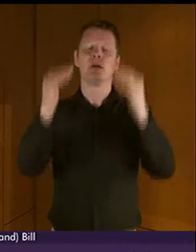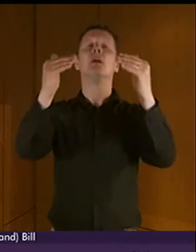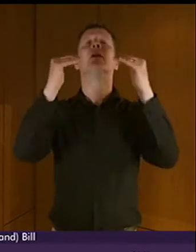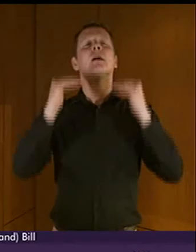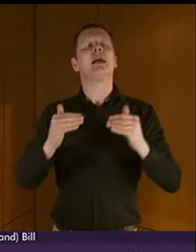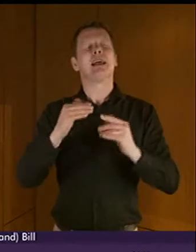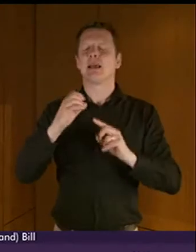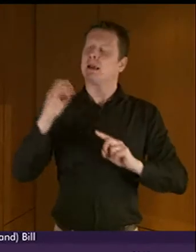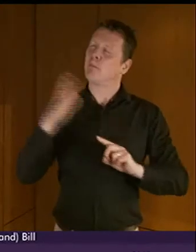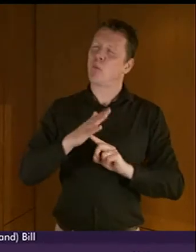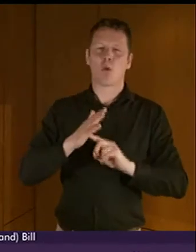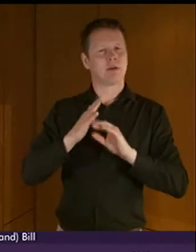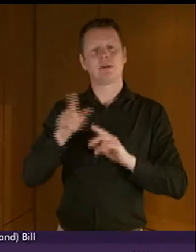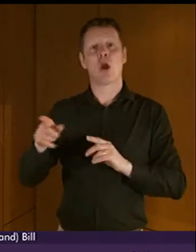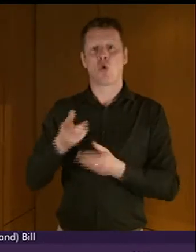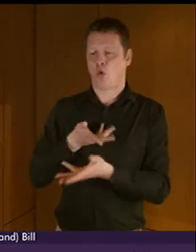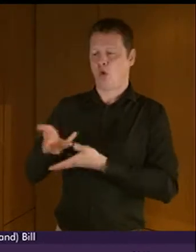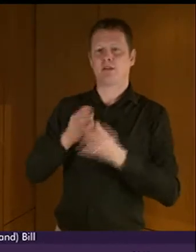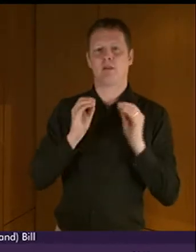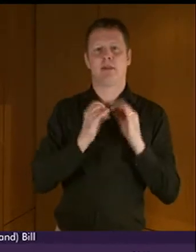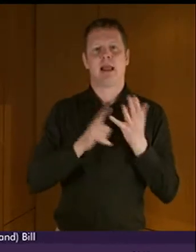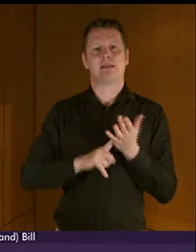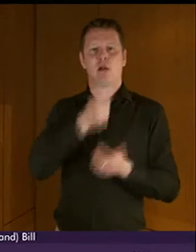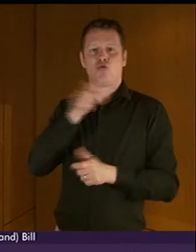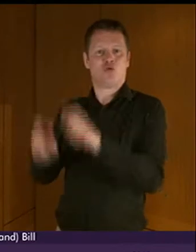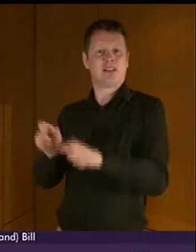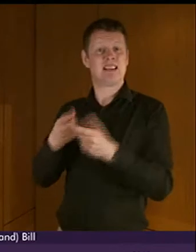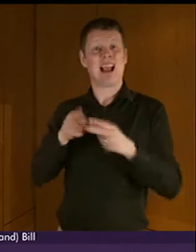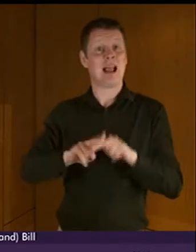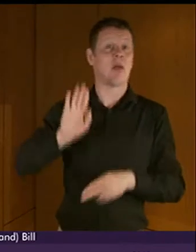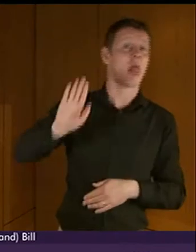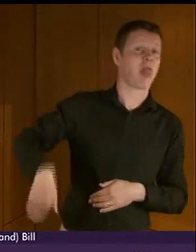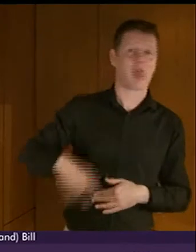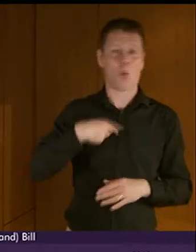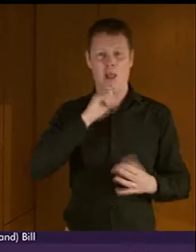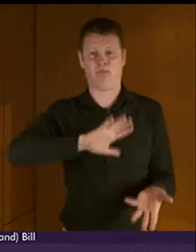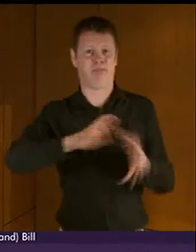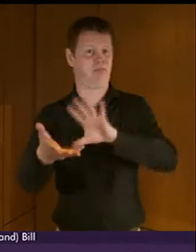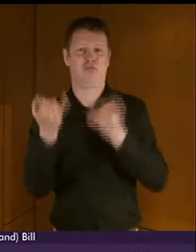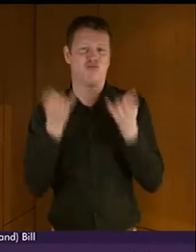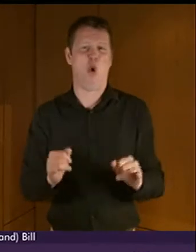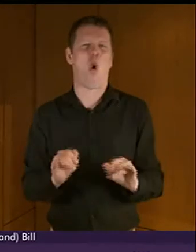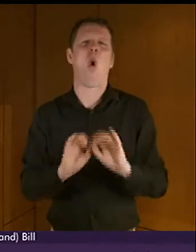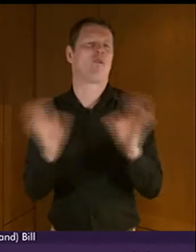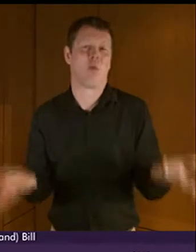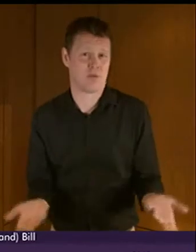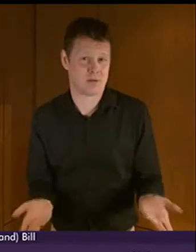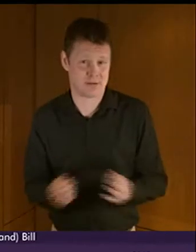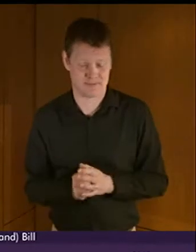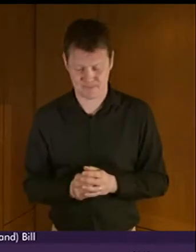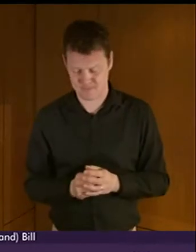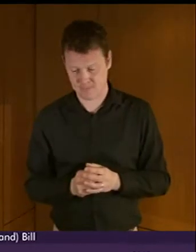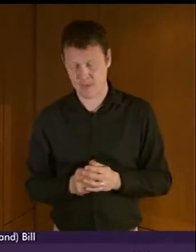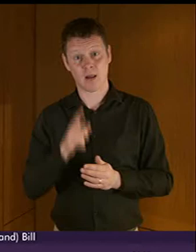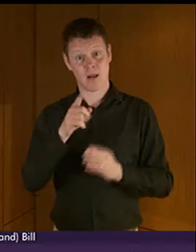don't consult BSL users on this, of course we're going to get it wrong. Now, if the purpose of this bill is to get